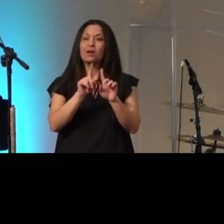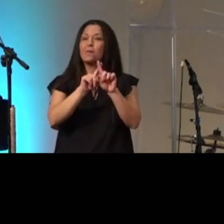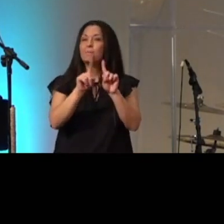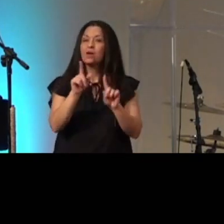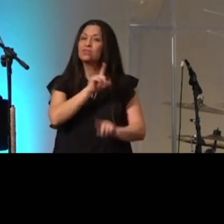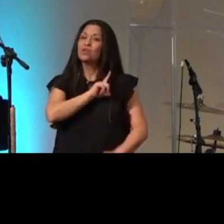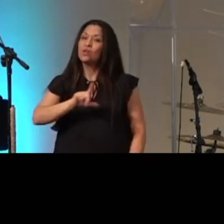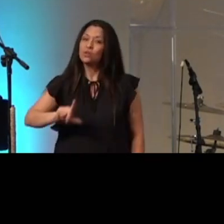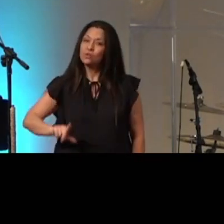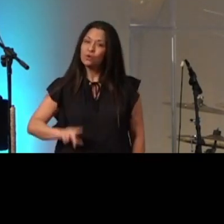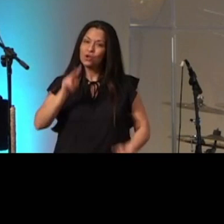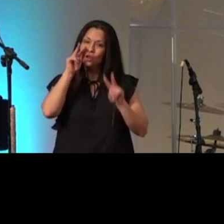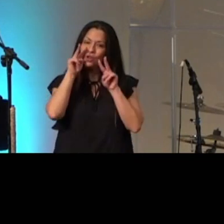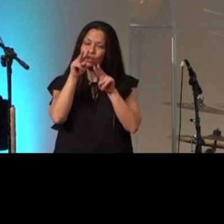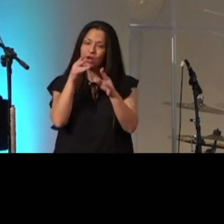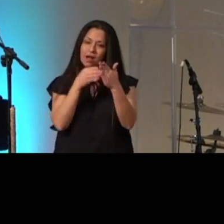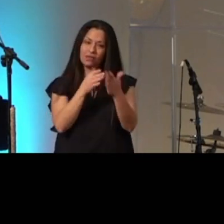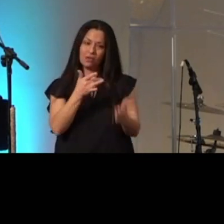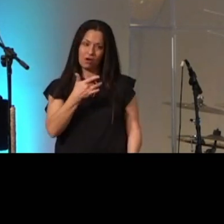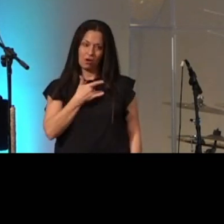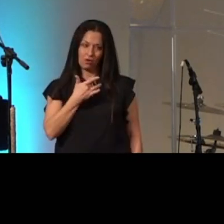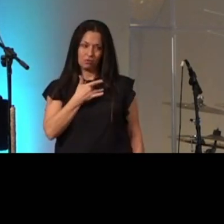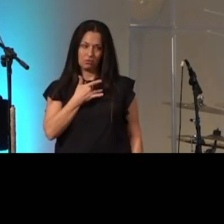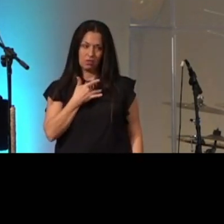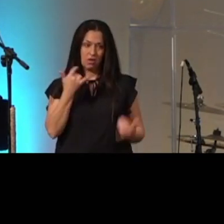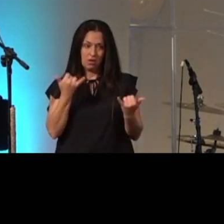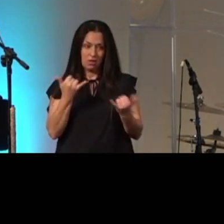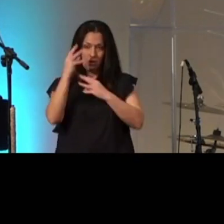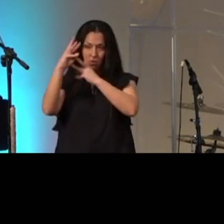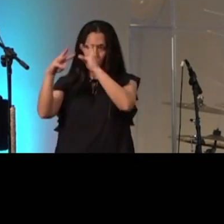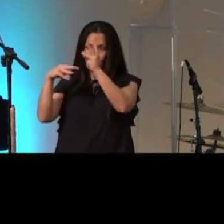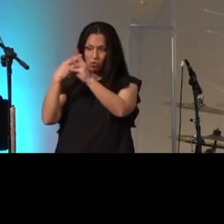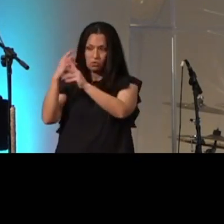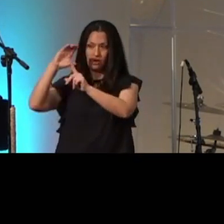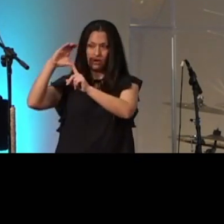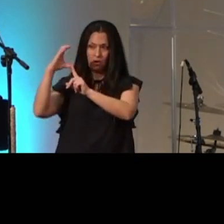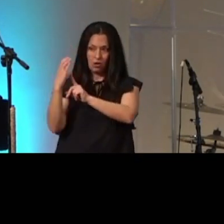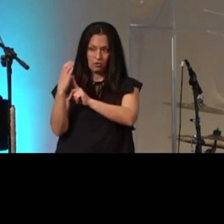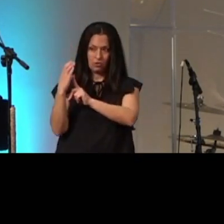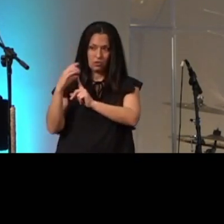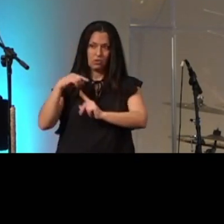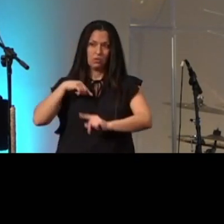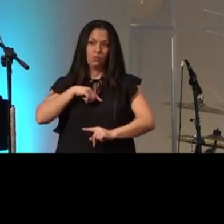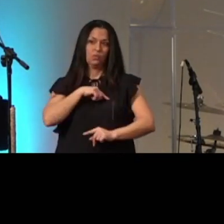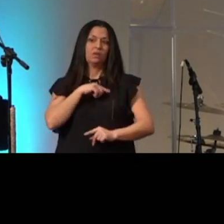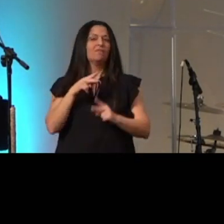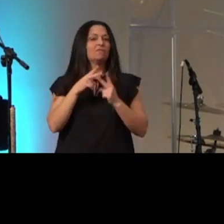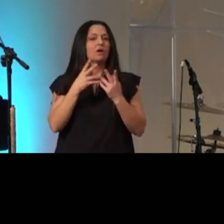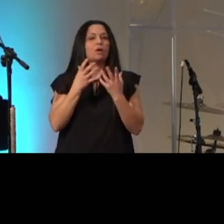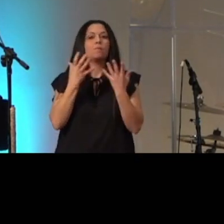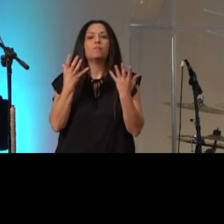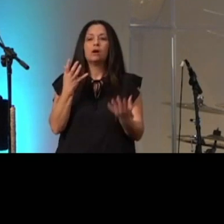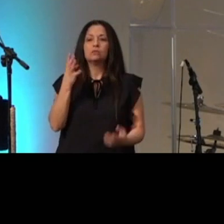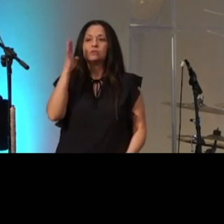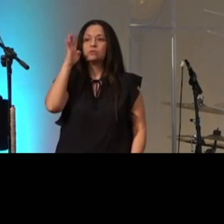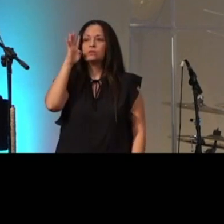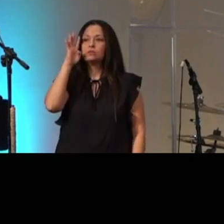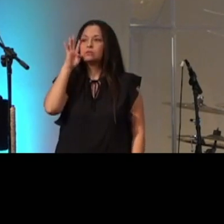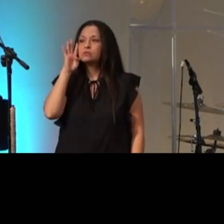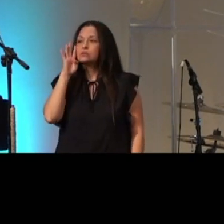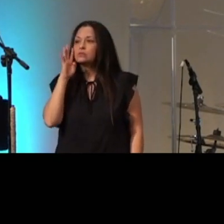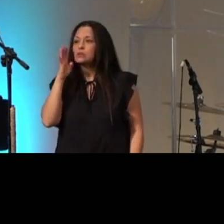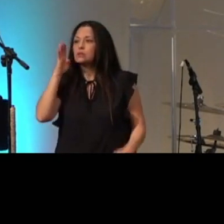heart in the world and culture in which we live we are very much tempted to concentrate our efforts